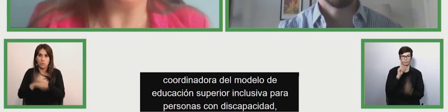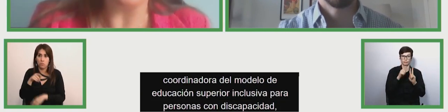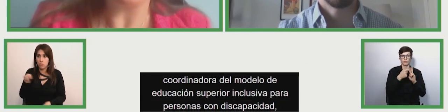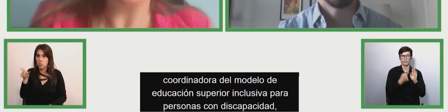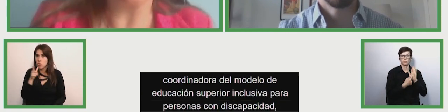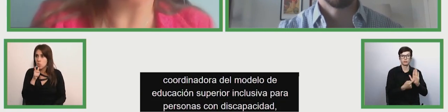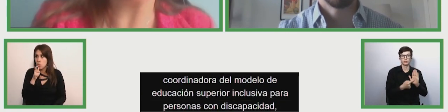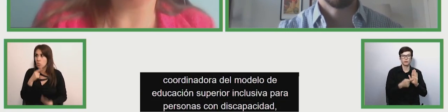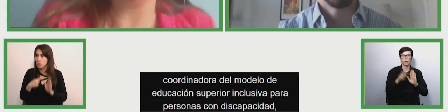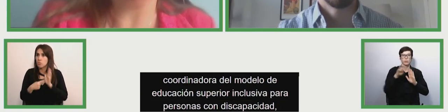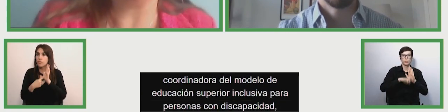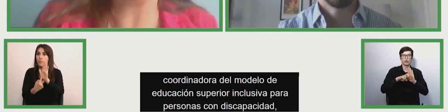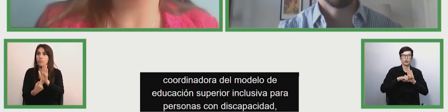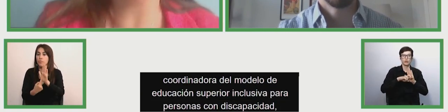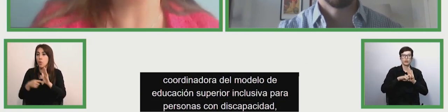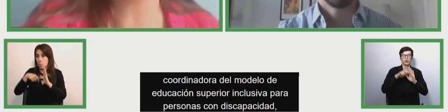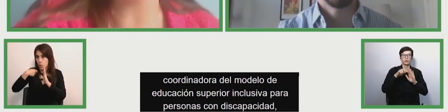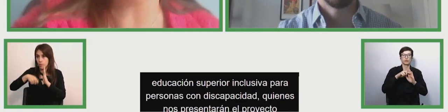coordinator